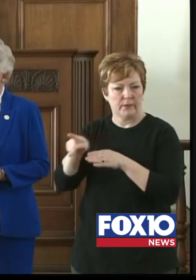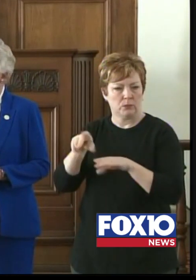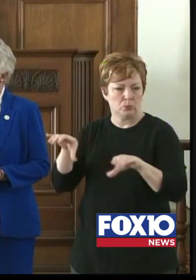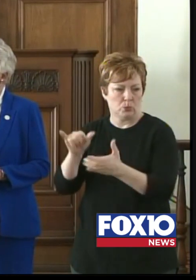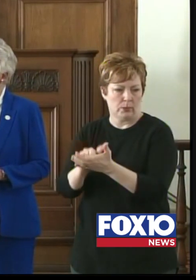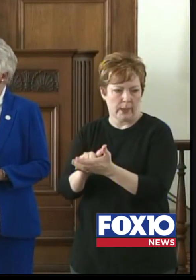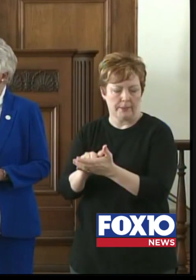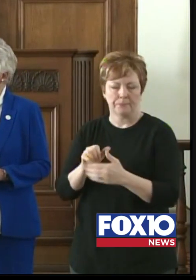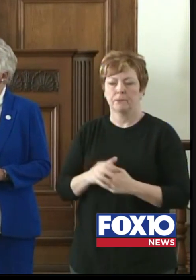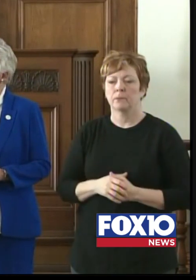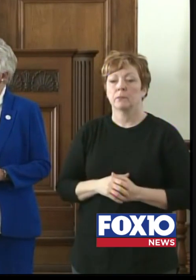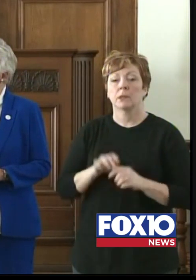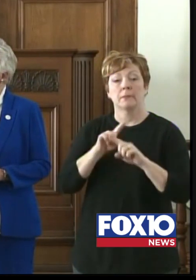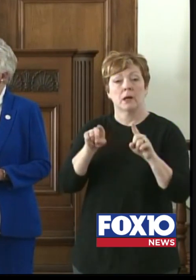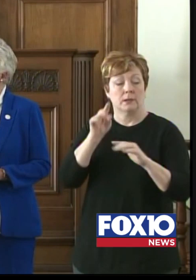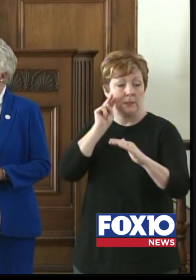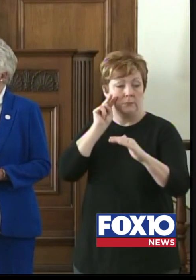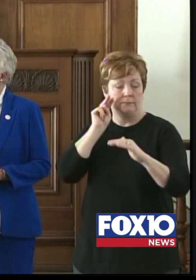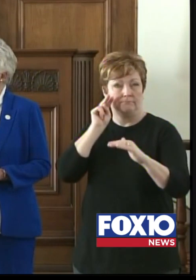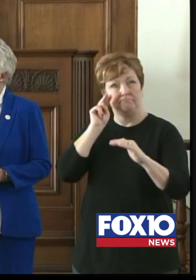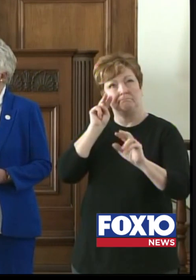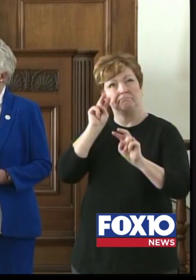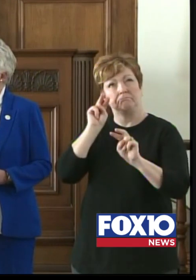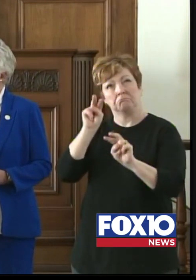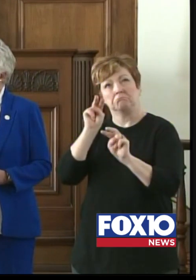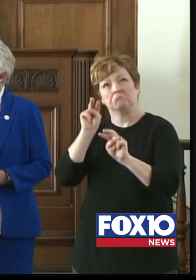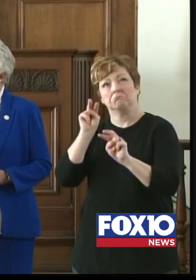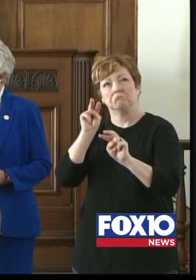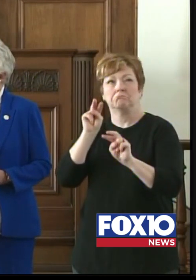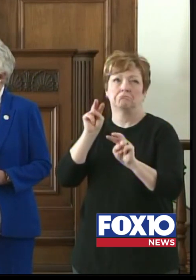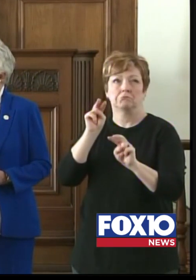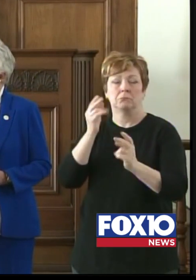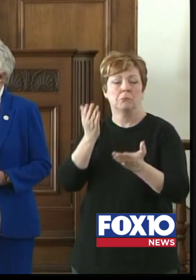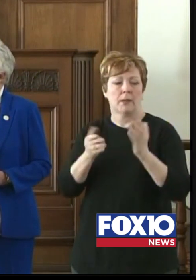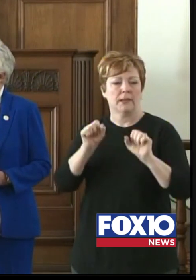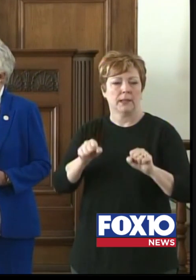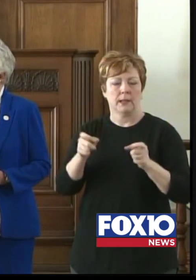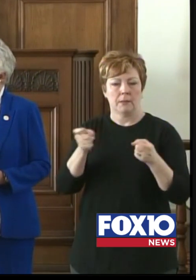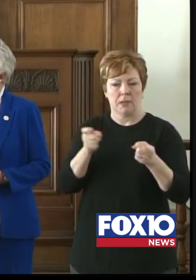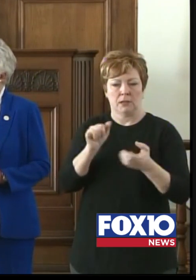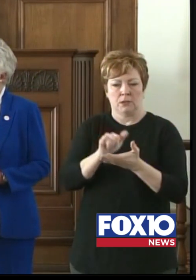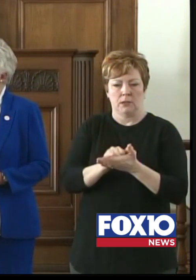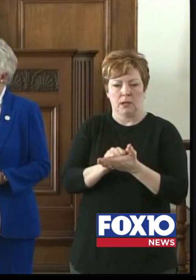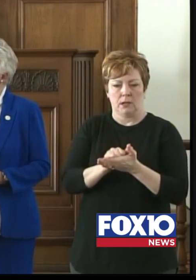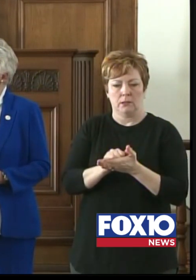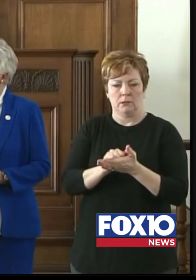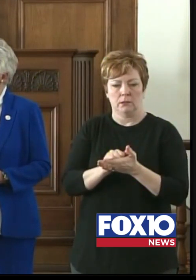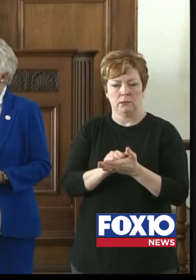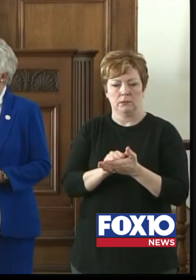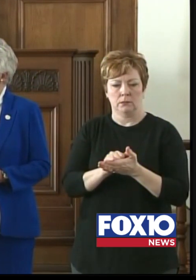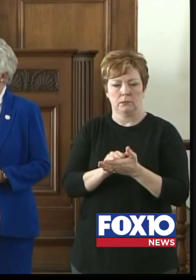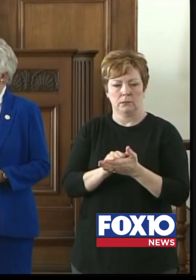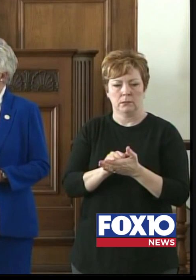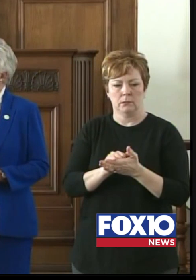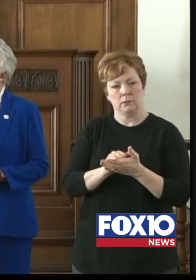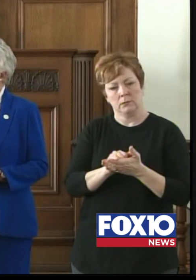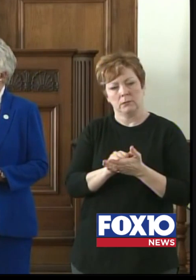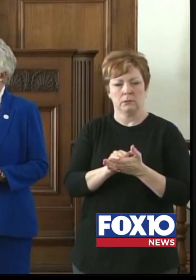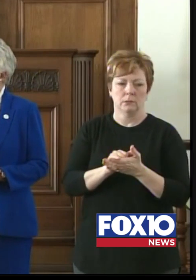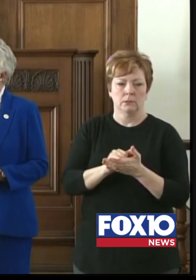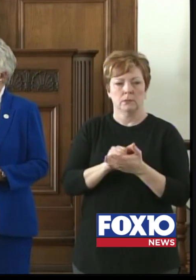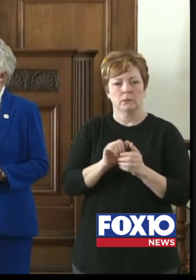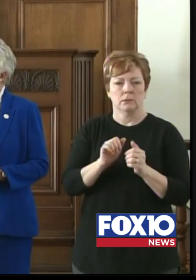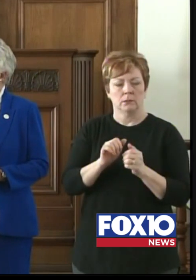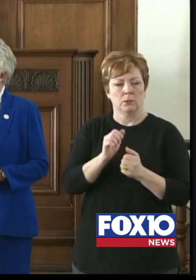we anticipate in the future is that we will probably be able to manage our workload with a certain amount of capacity, but we may see an